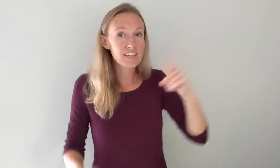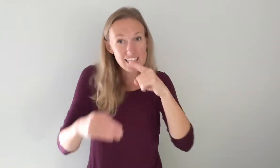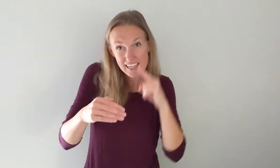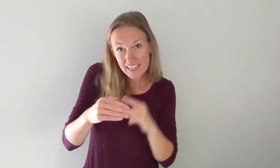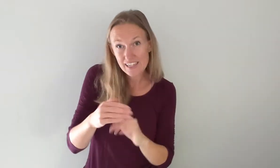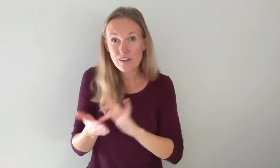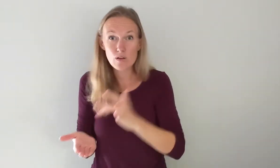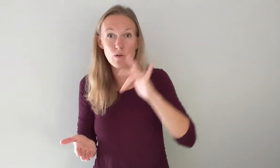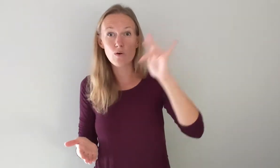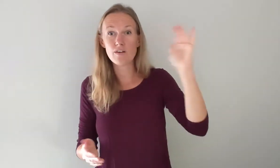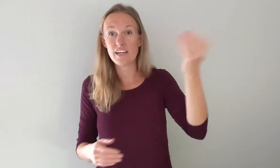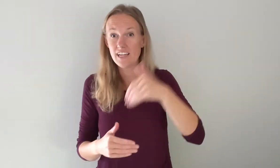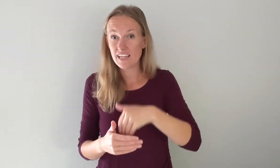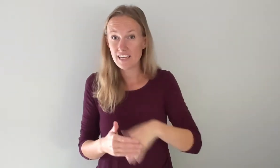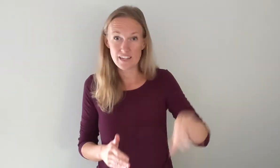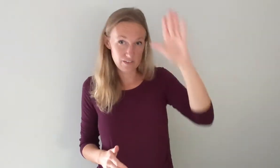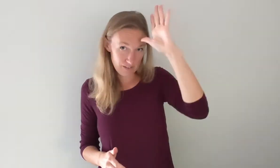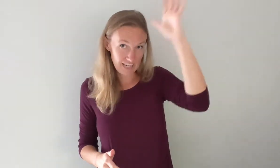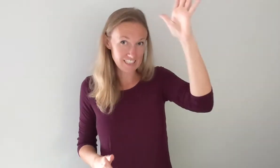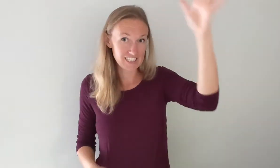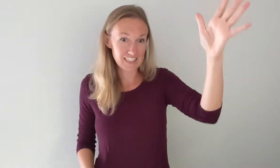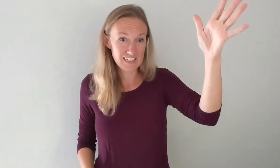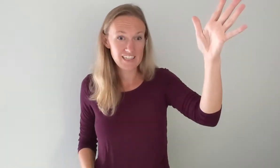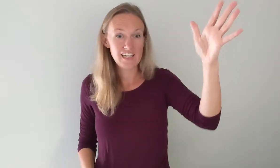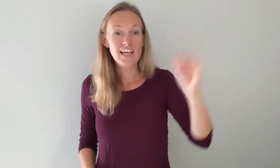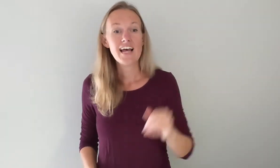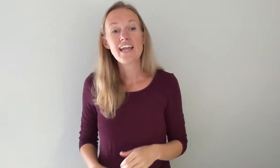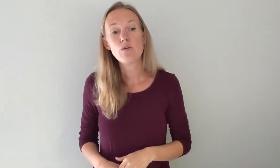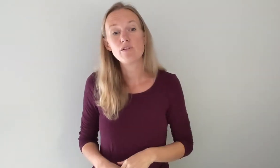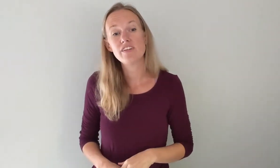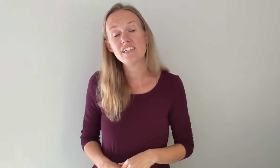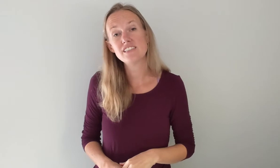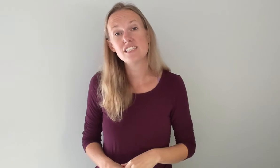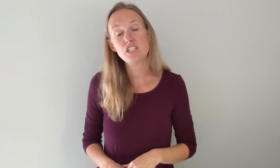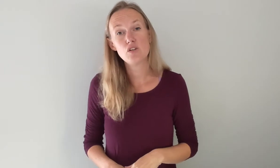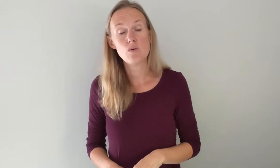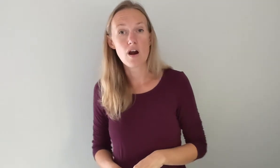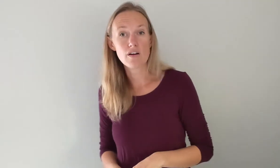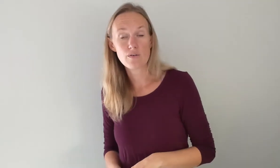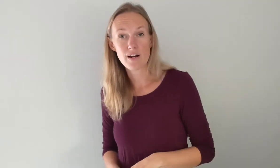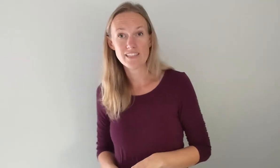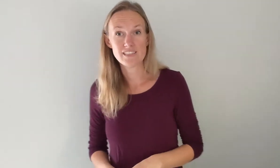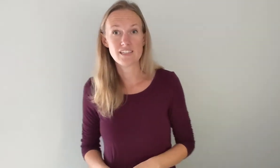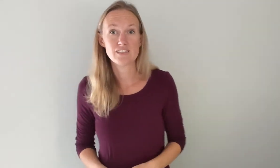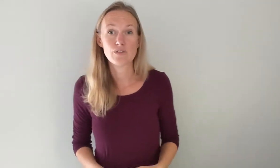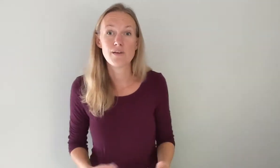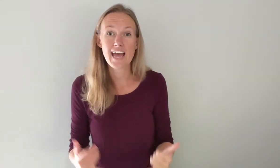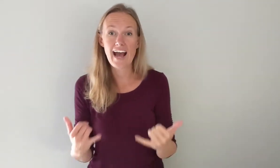hidden glory in creation. Now revealed in you are Christ. So now